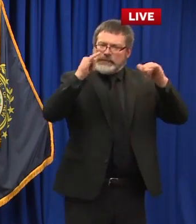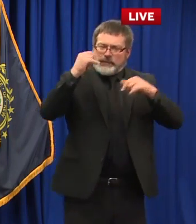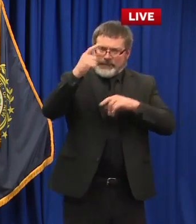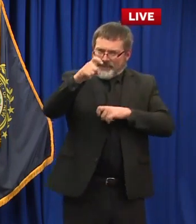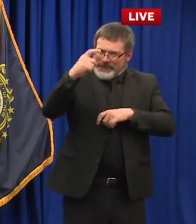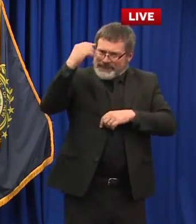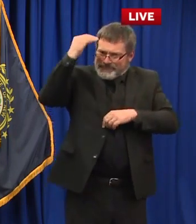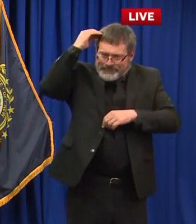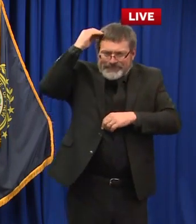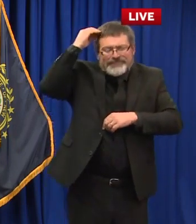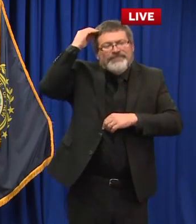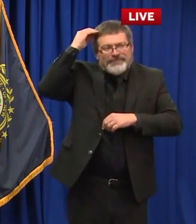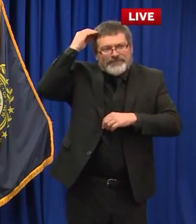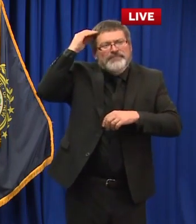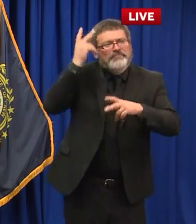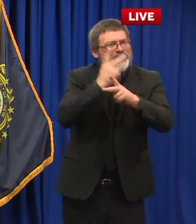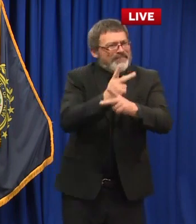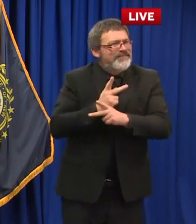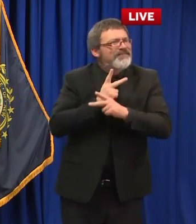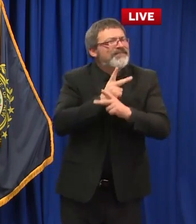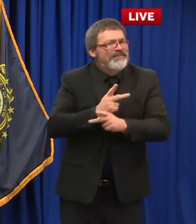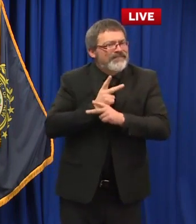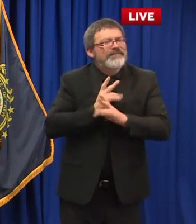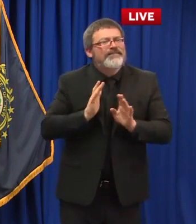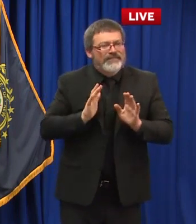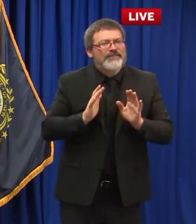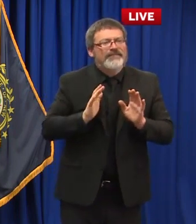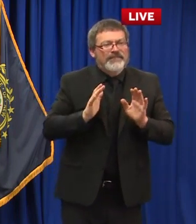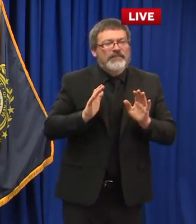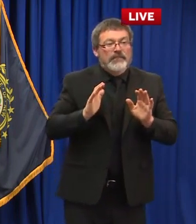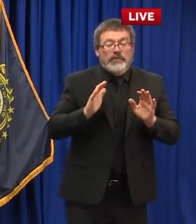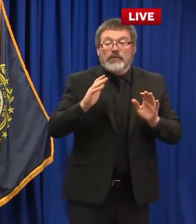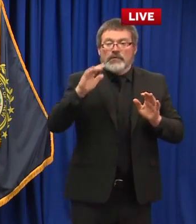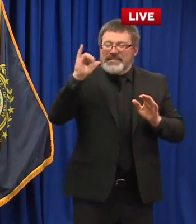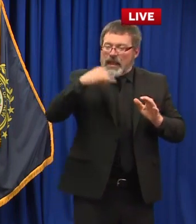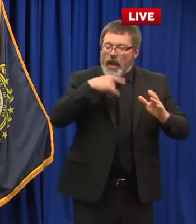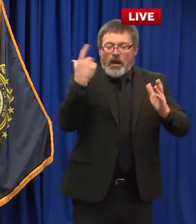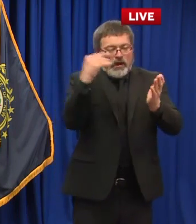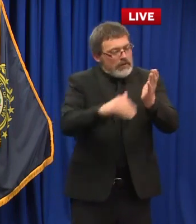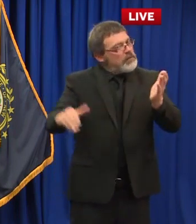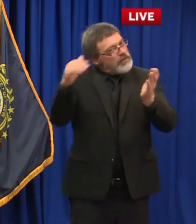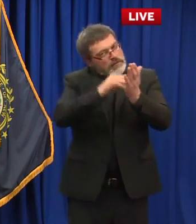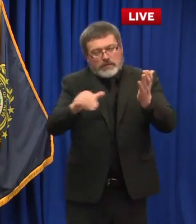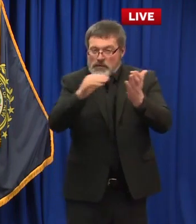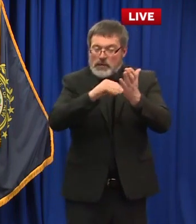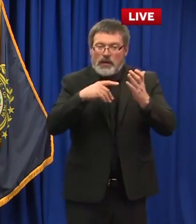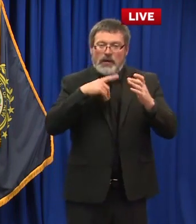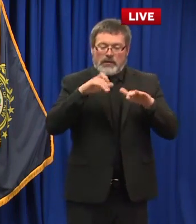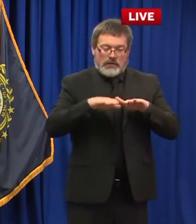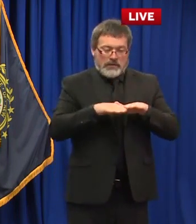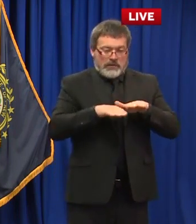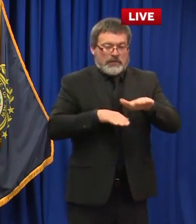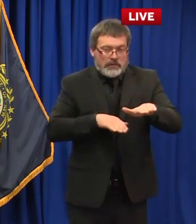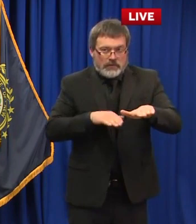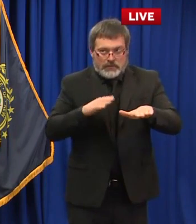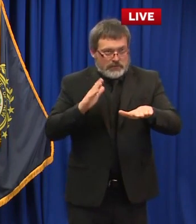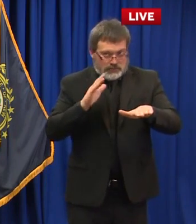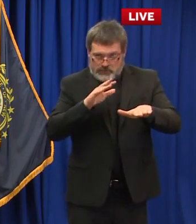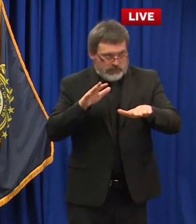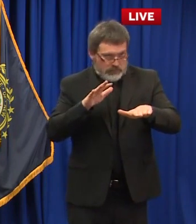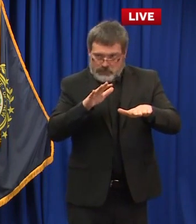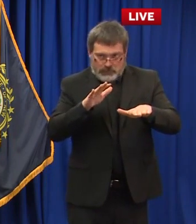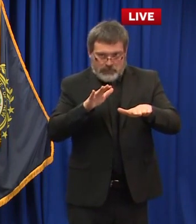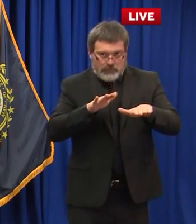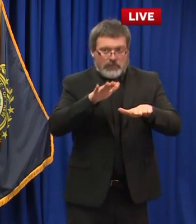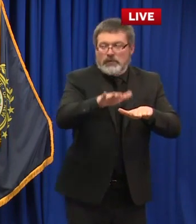always said we're going to gate it meaning we're going to take a step and look for a few weeks of data take a step and look for a few weeks of data um and so we just extended